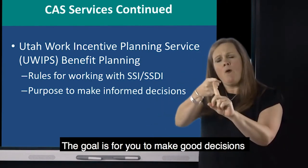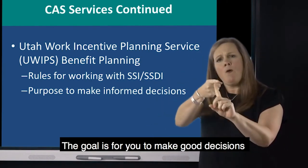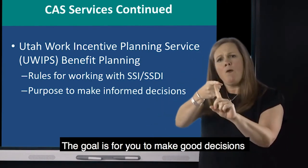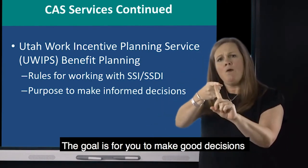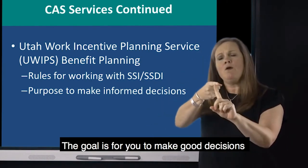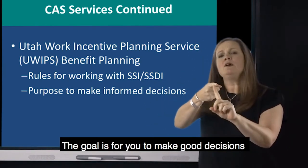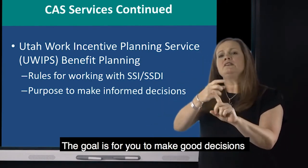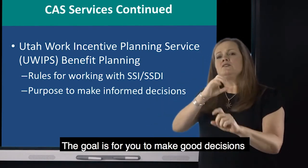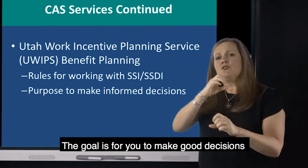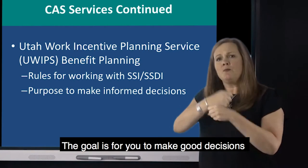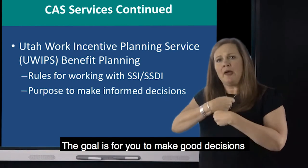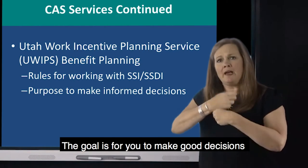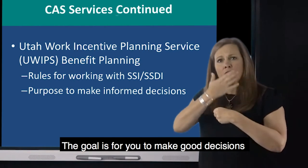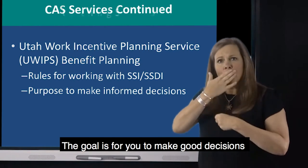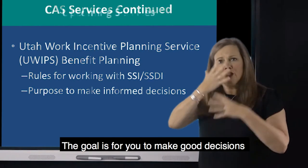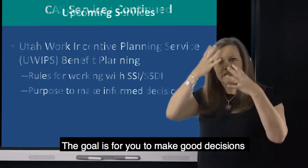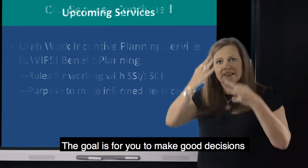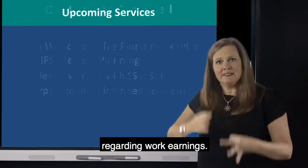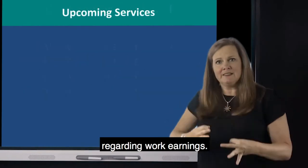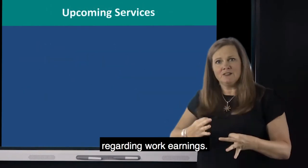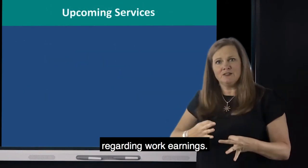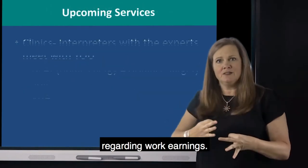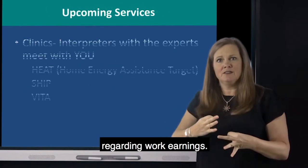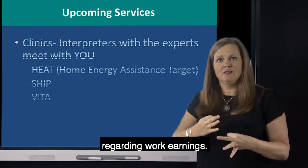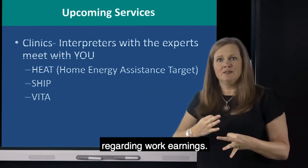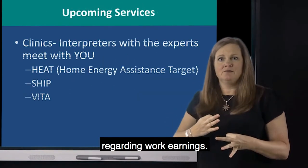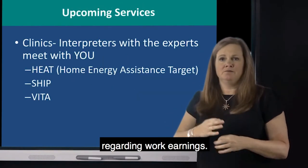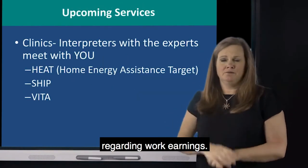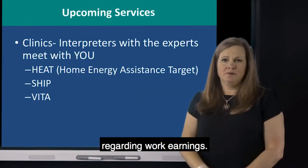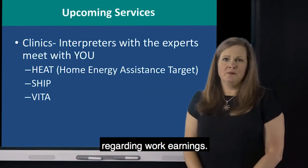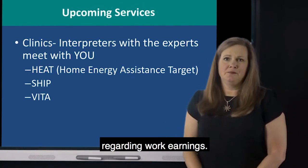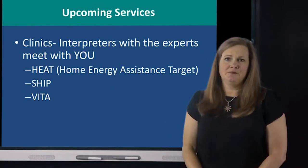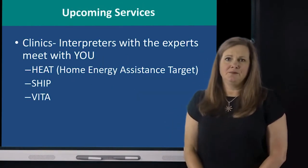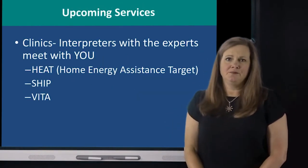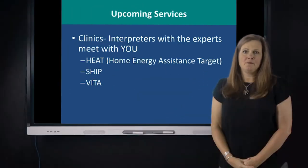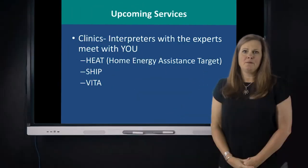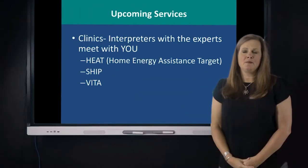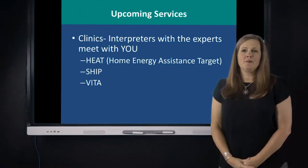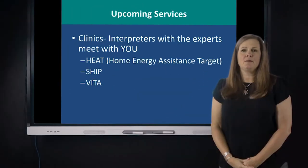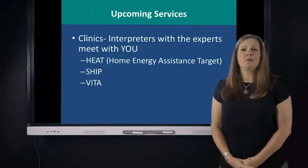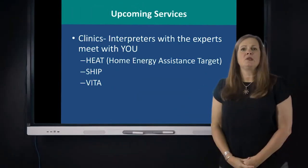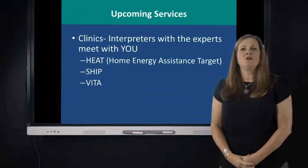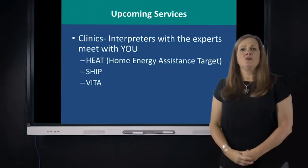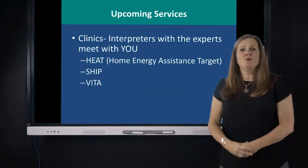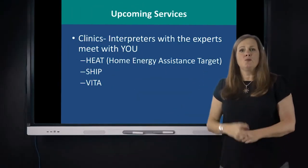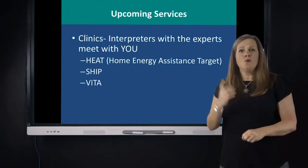happens, and how goal is for individuals to make good decisions for their lives.